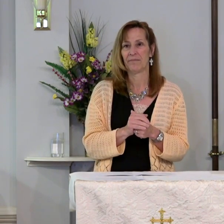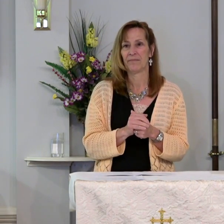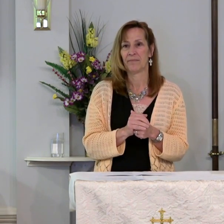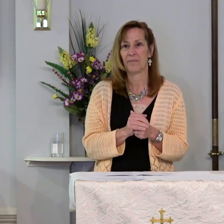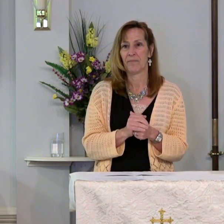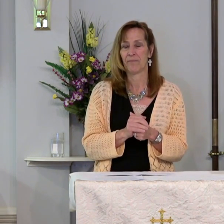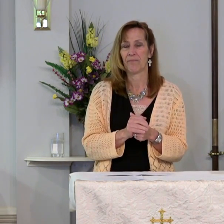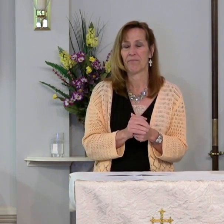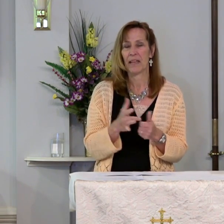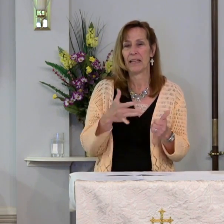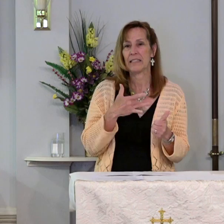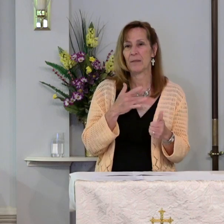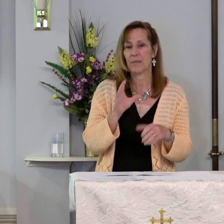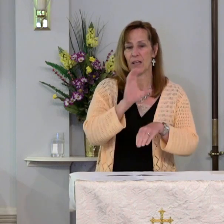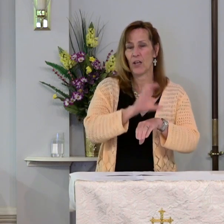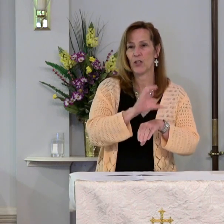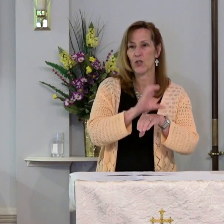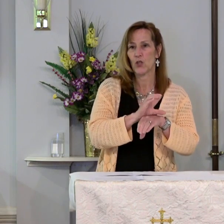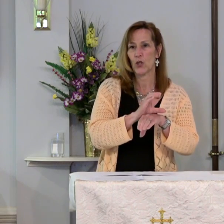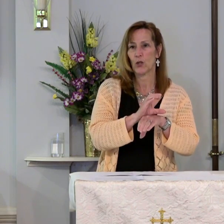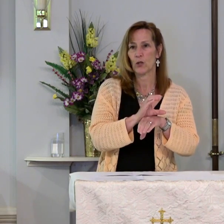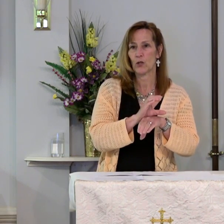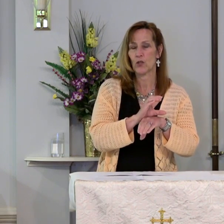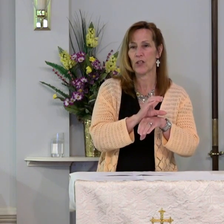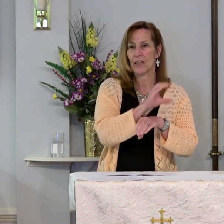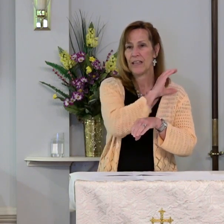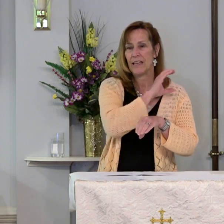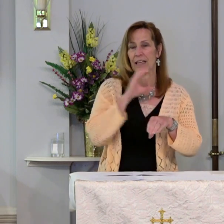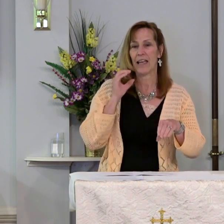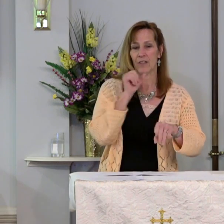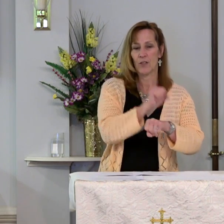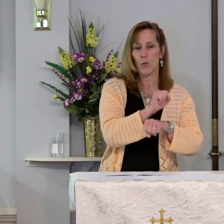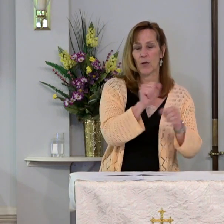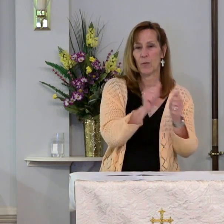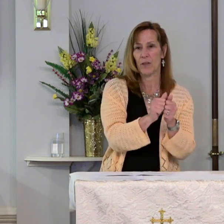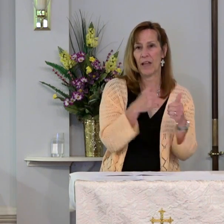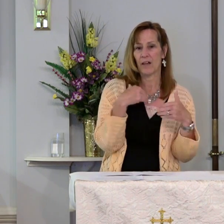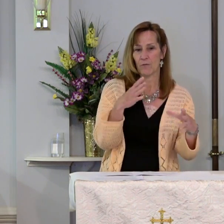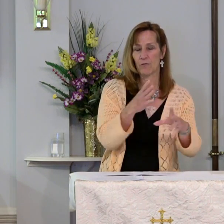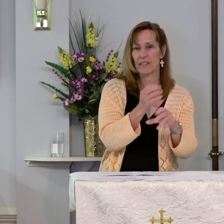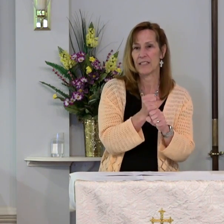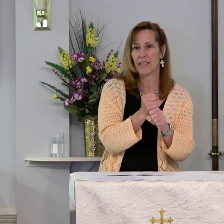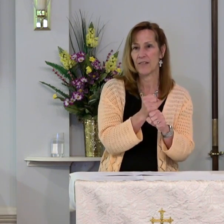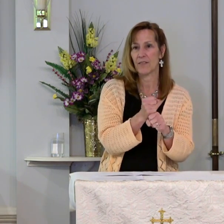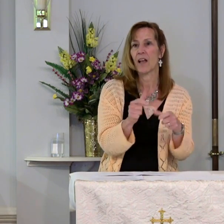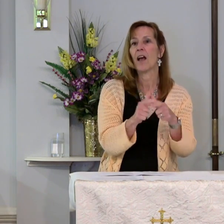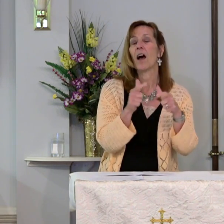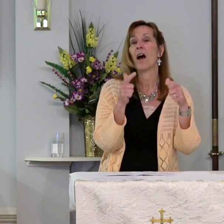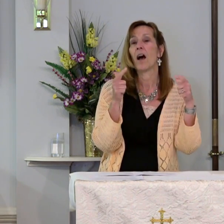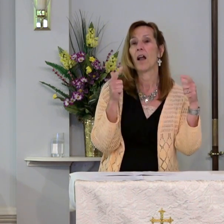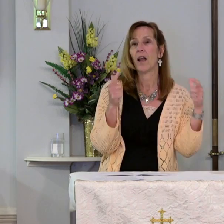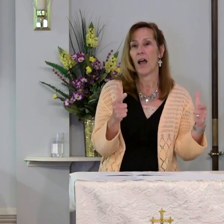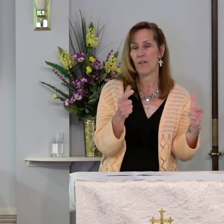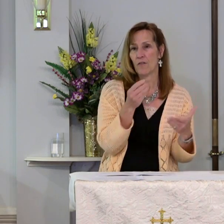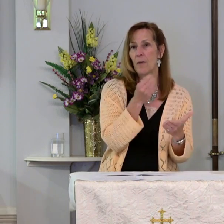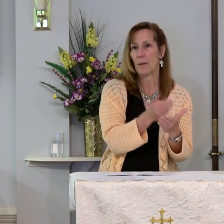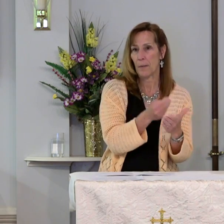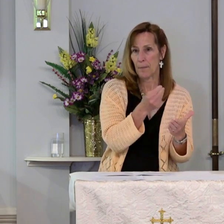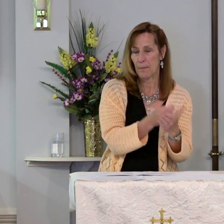it seems that a church council that he was working with had received a large bequest